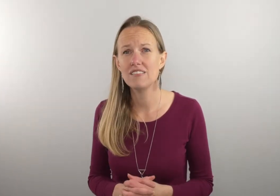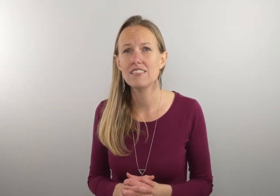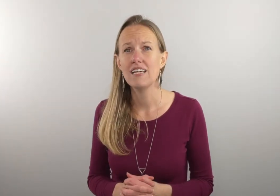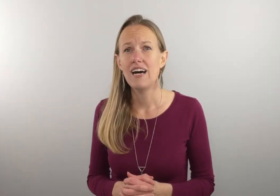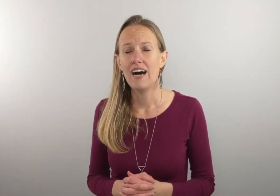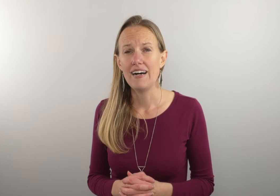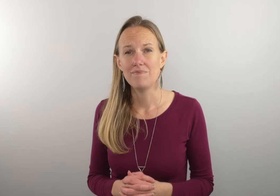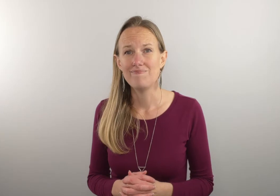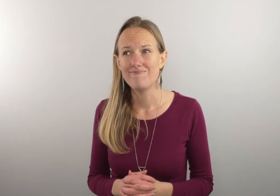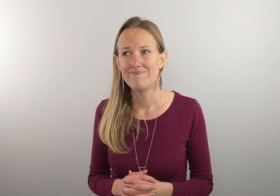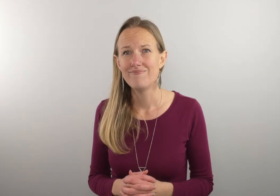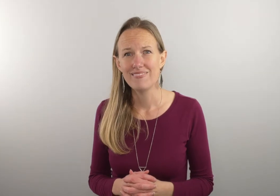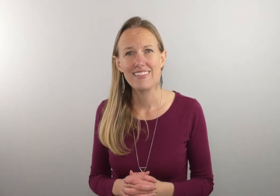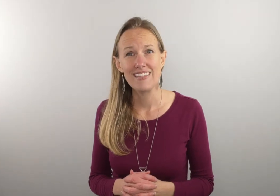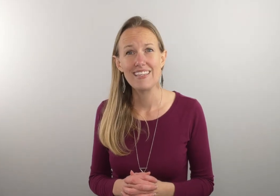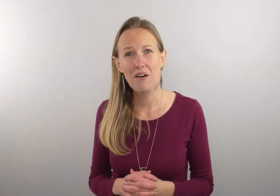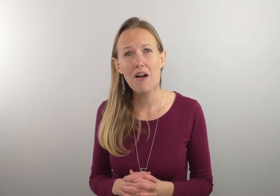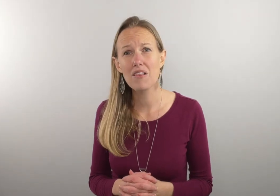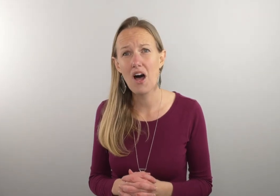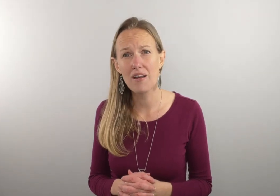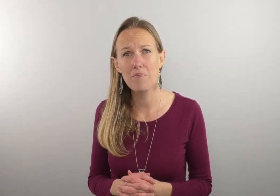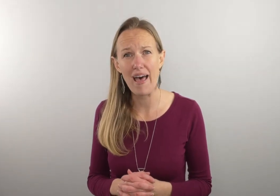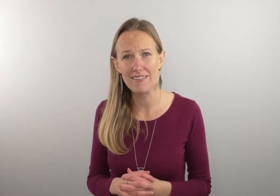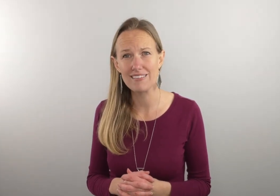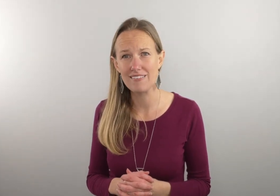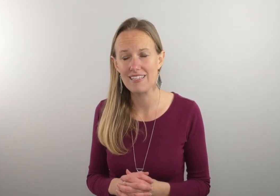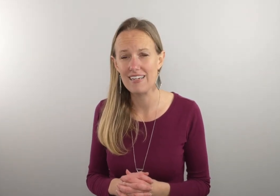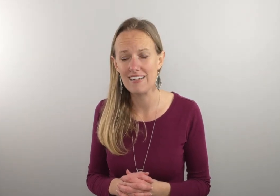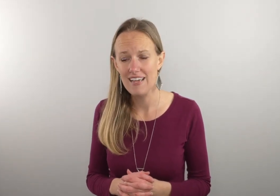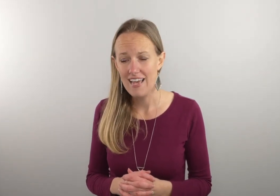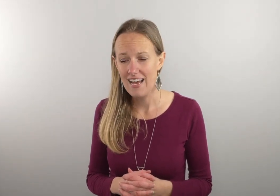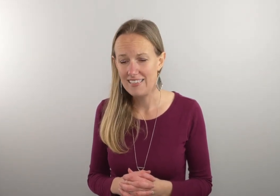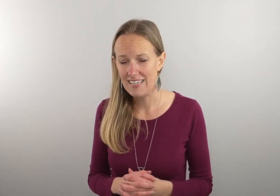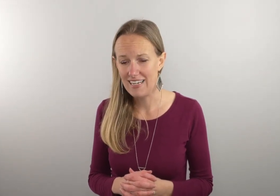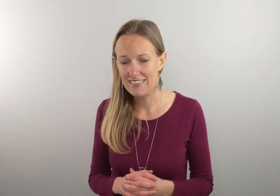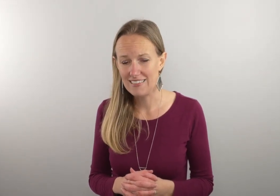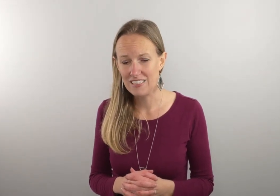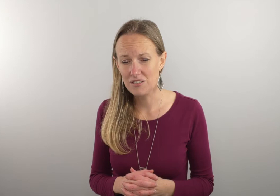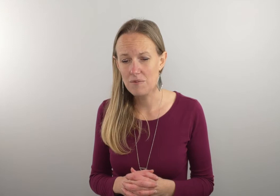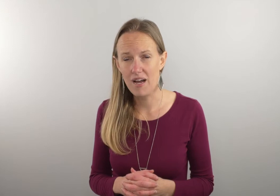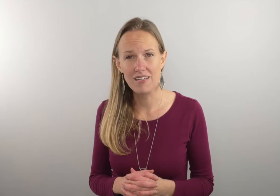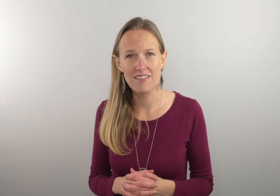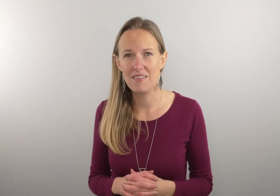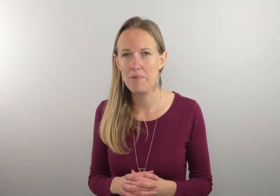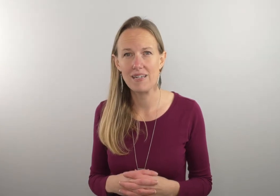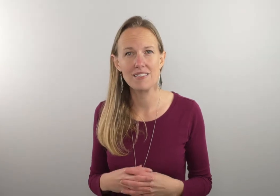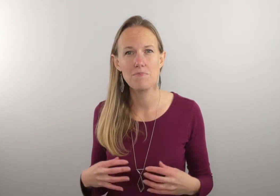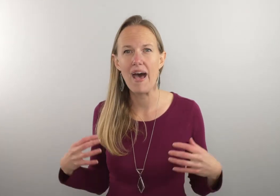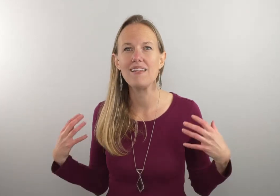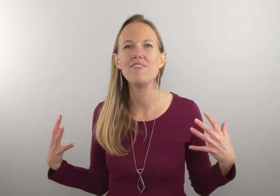there are a lot of battles out there and just a reminder that the biggest battle of